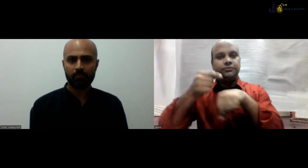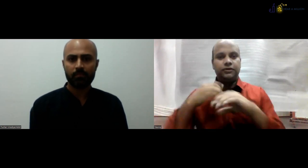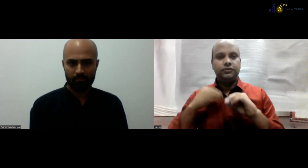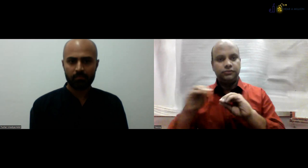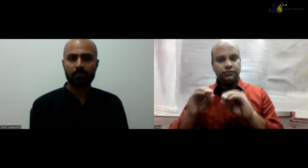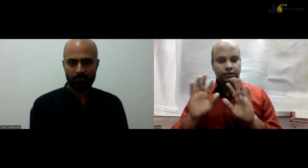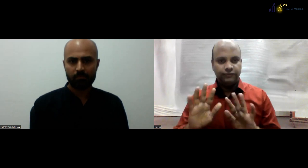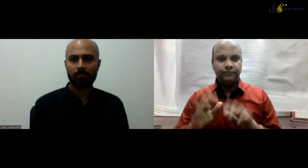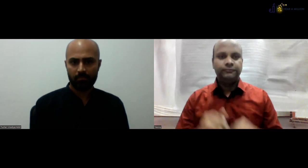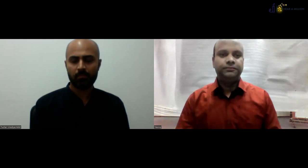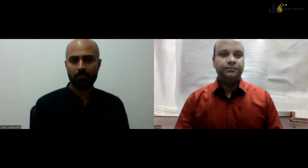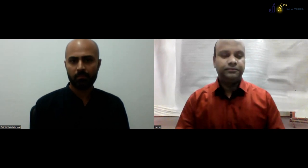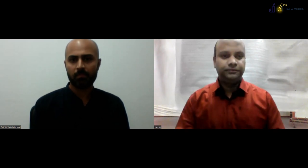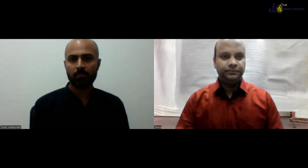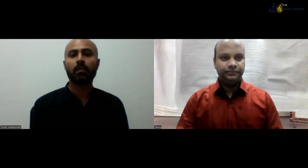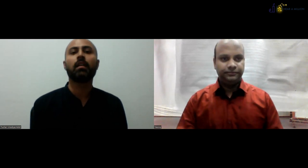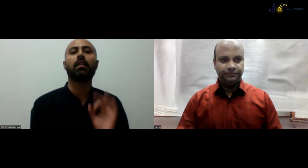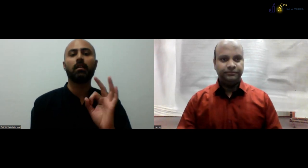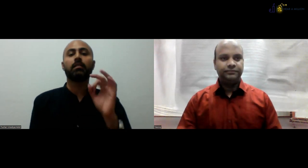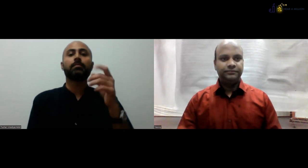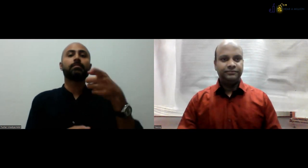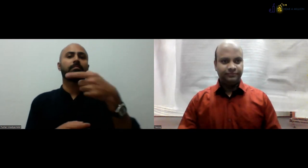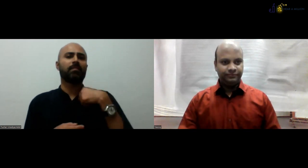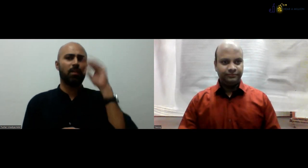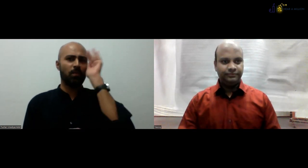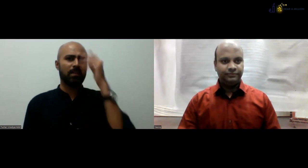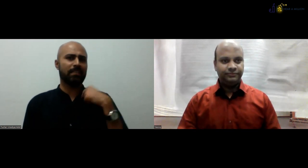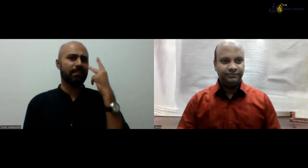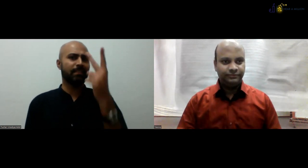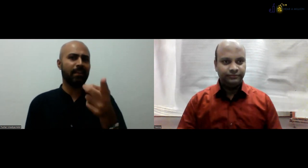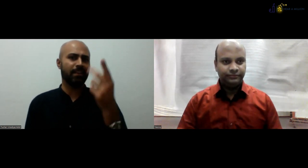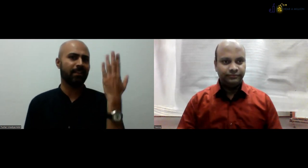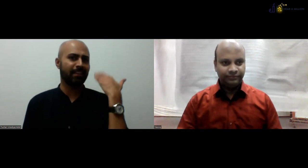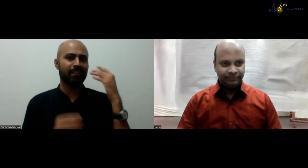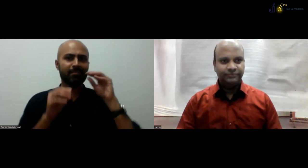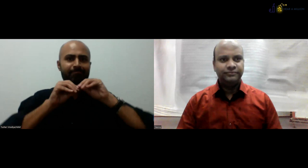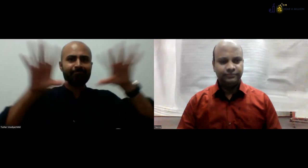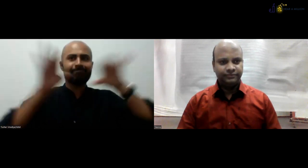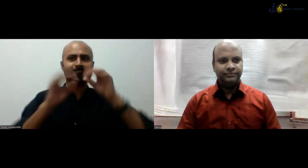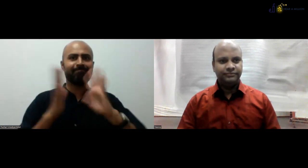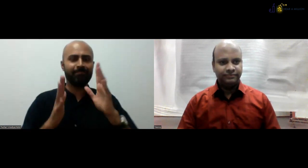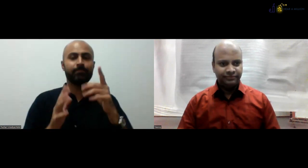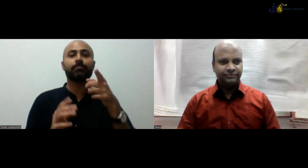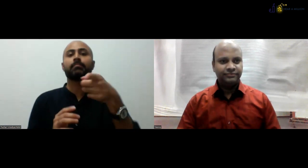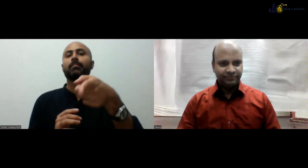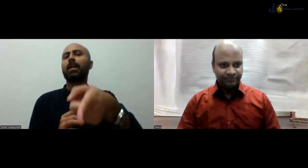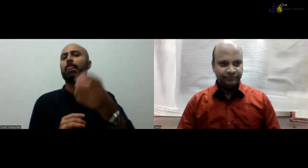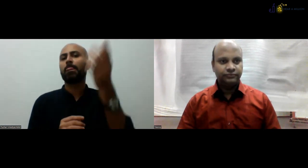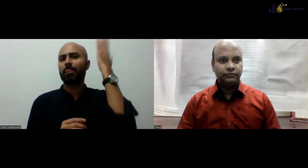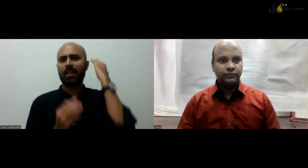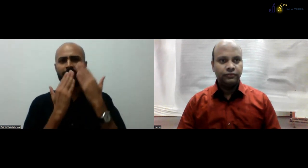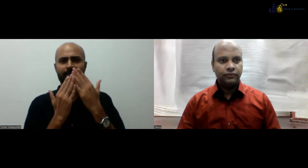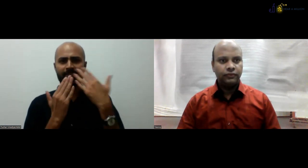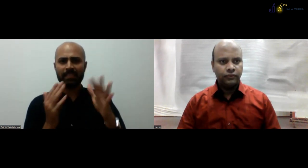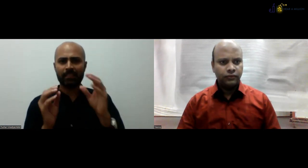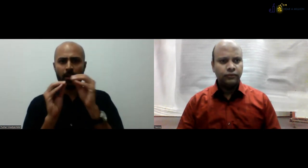Sometimes I teach first-to-rate class as well. Standard. A first-to-rate standard student also. I